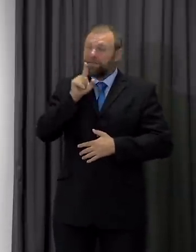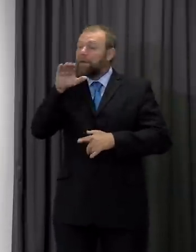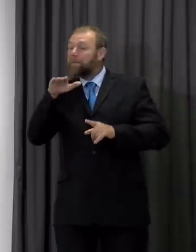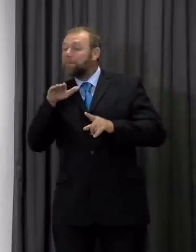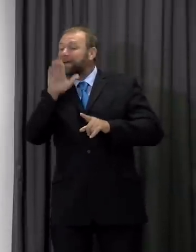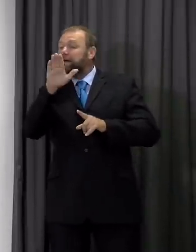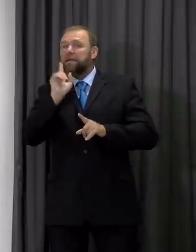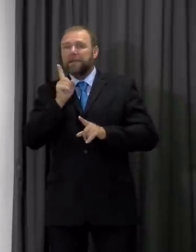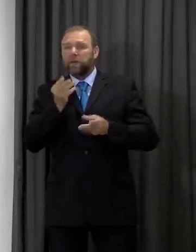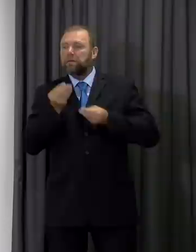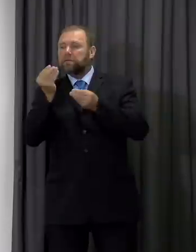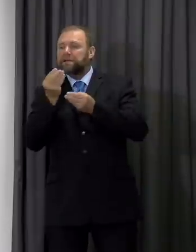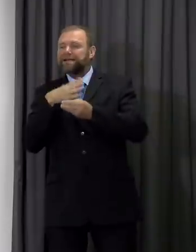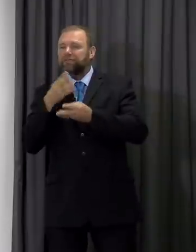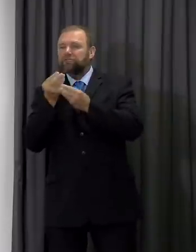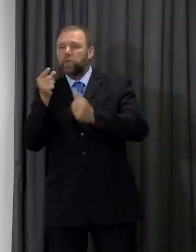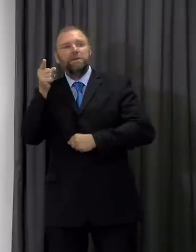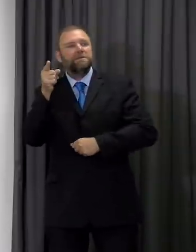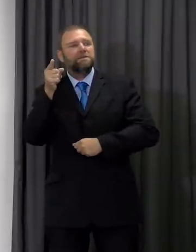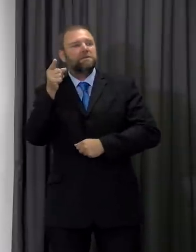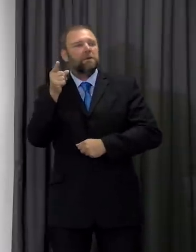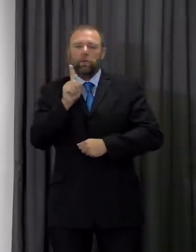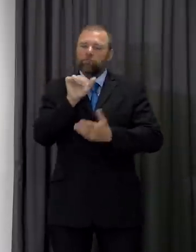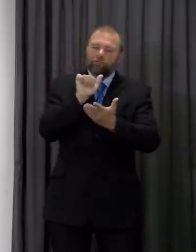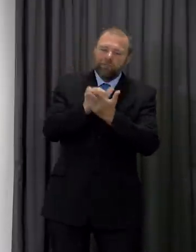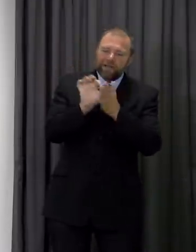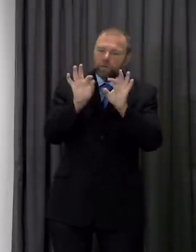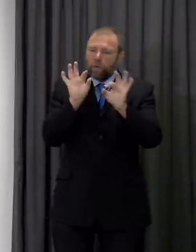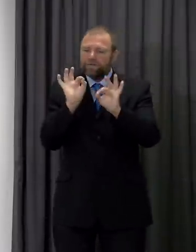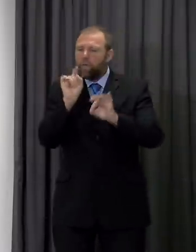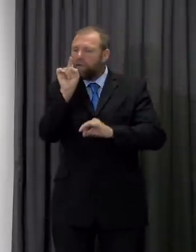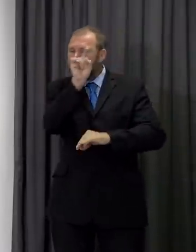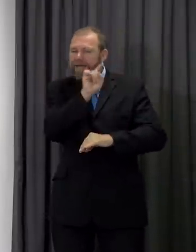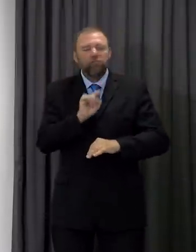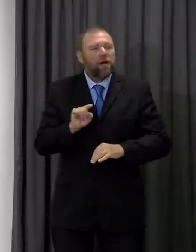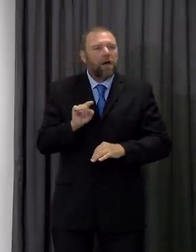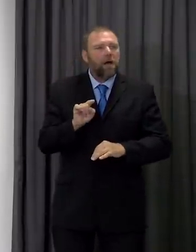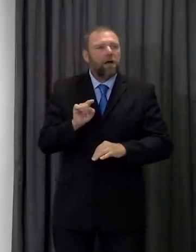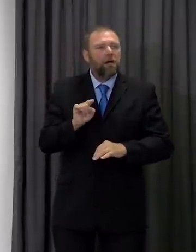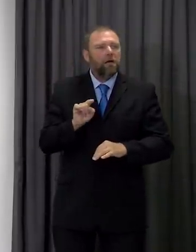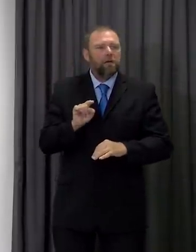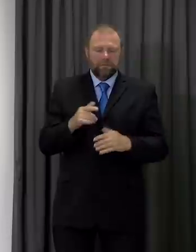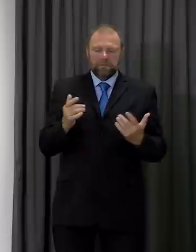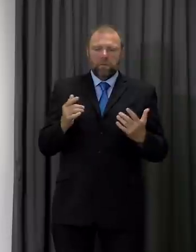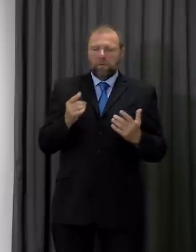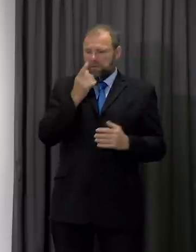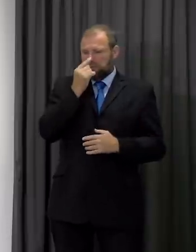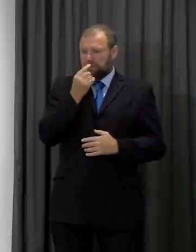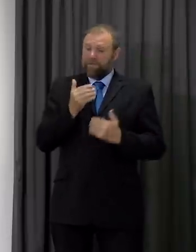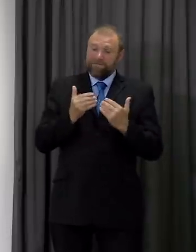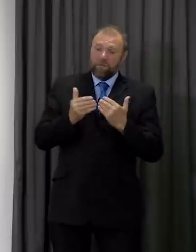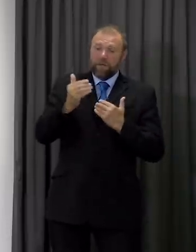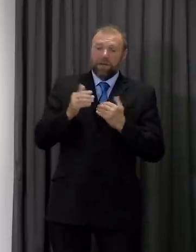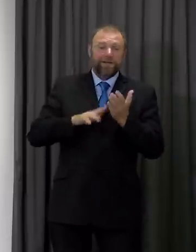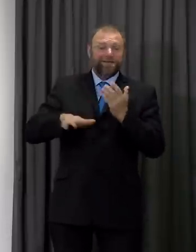Wales safe what is the right choice to make what local measures do we need to take and do we need to take further national measures so that will continue